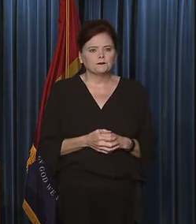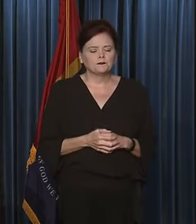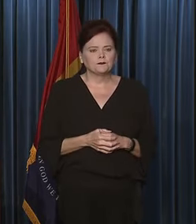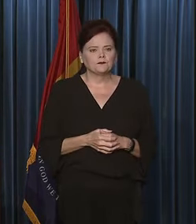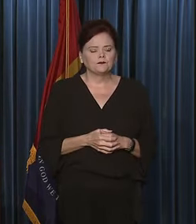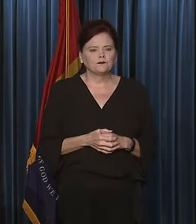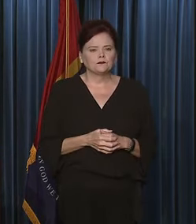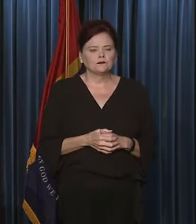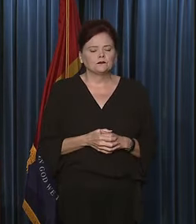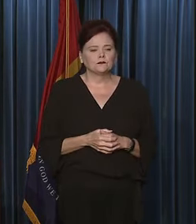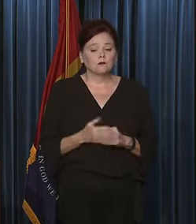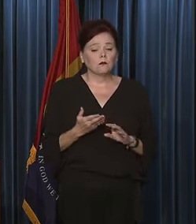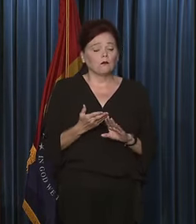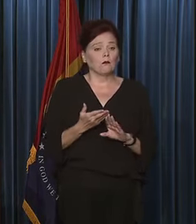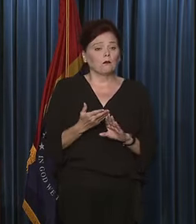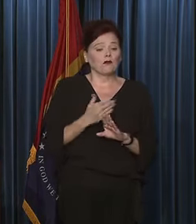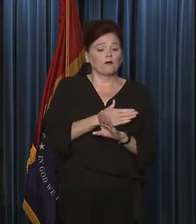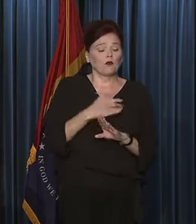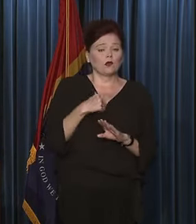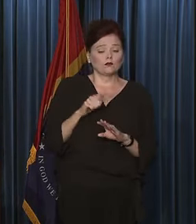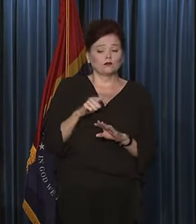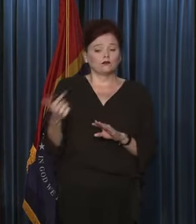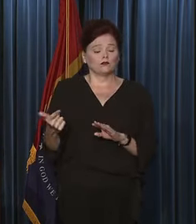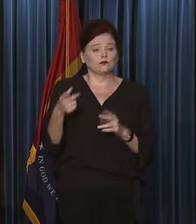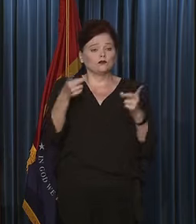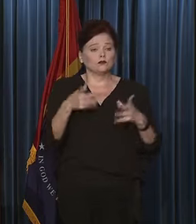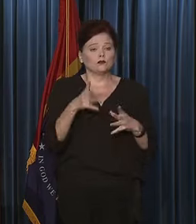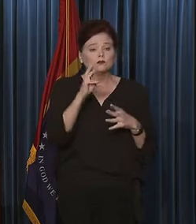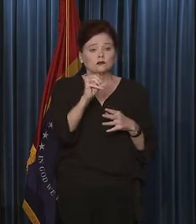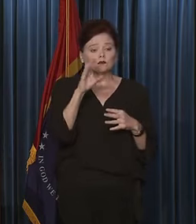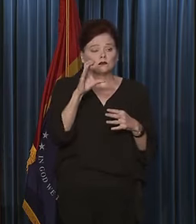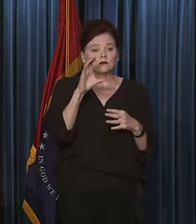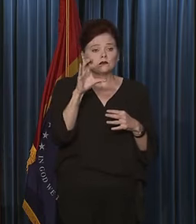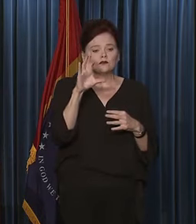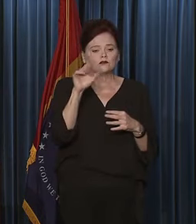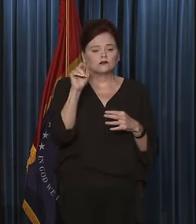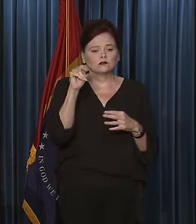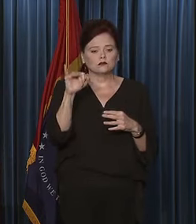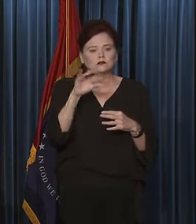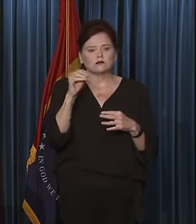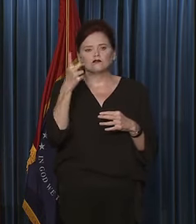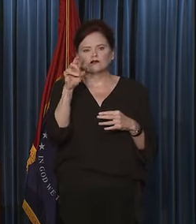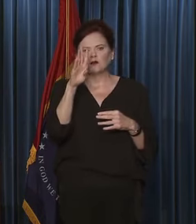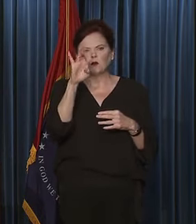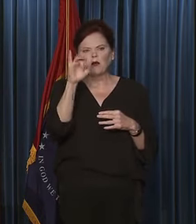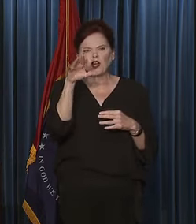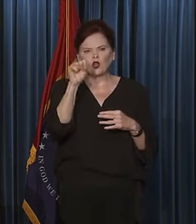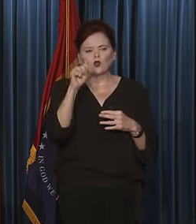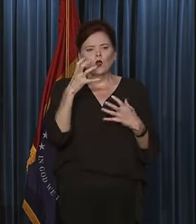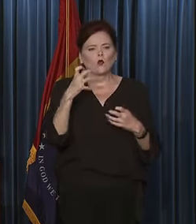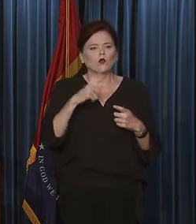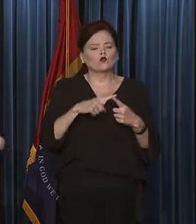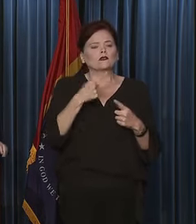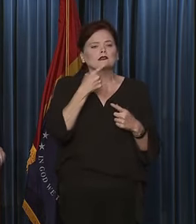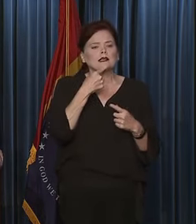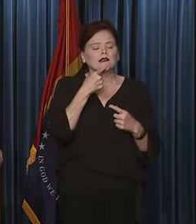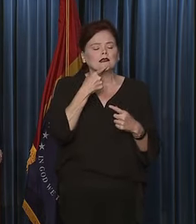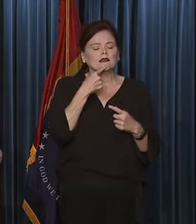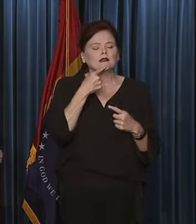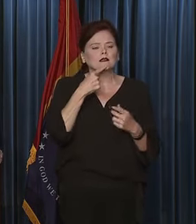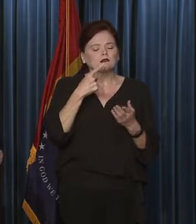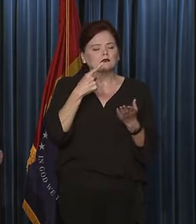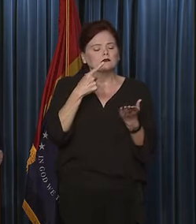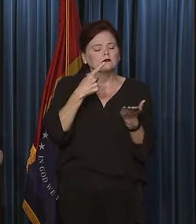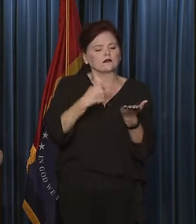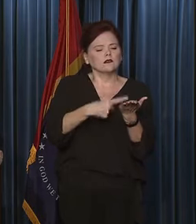Now, before I turn it over to Director McCraney and Dr. Byers, I would like to take a moment to